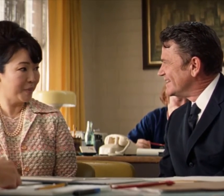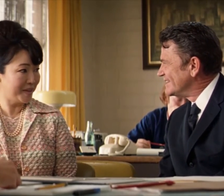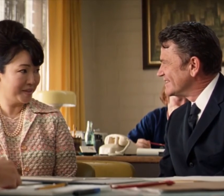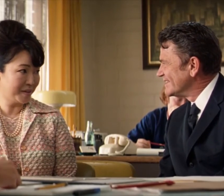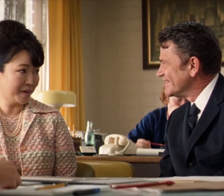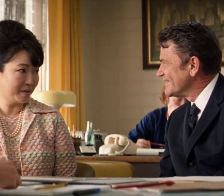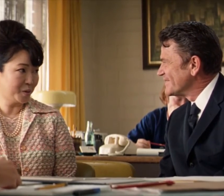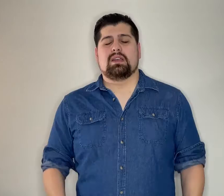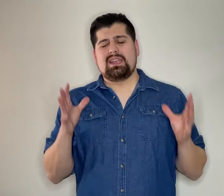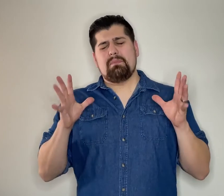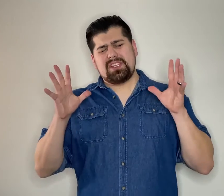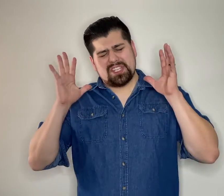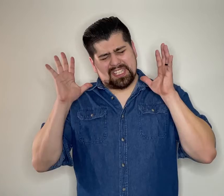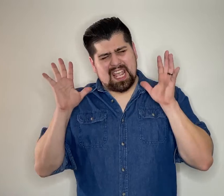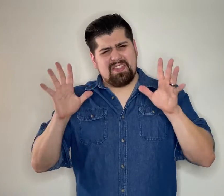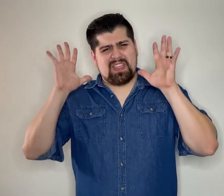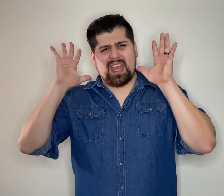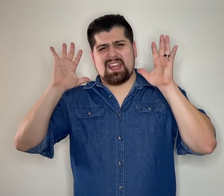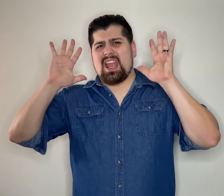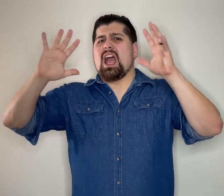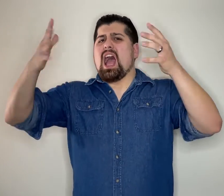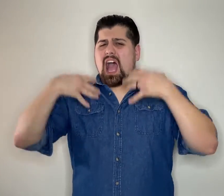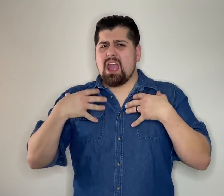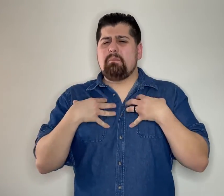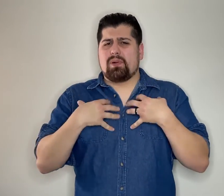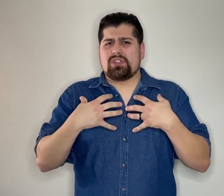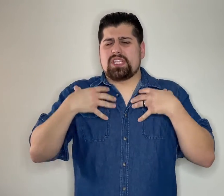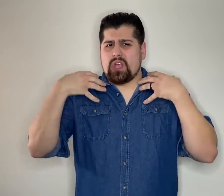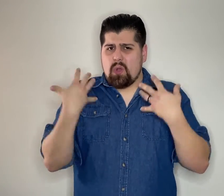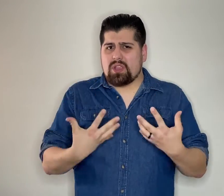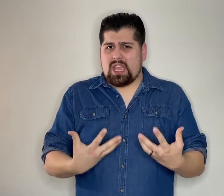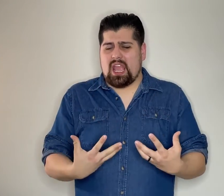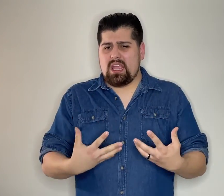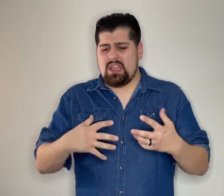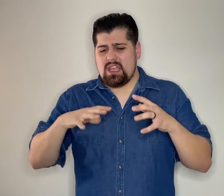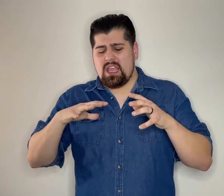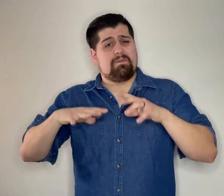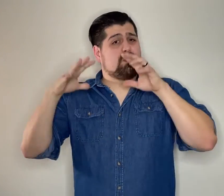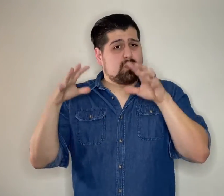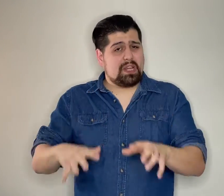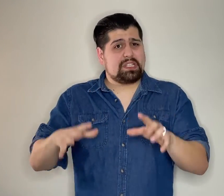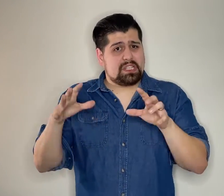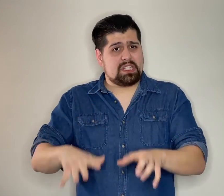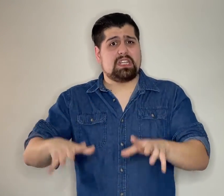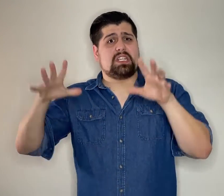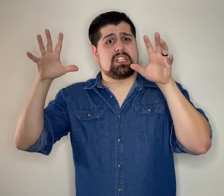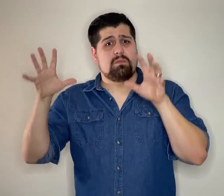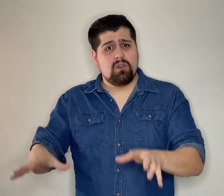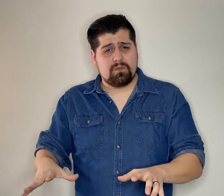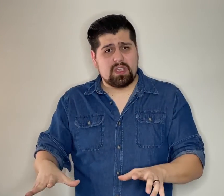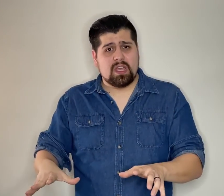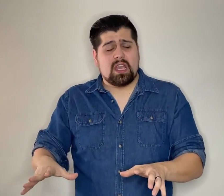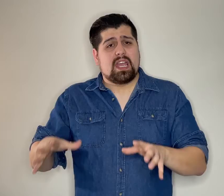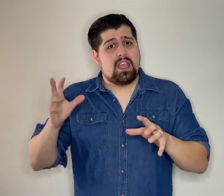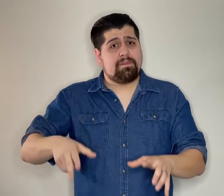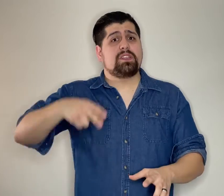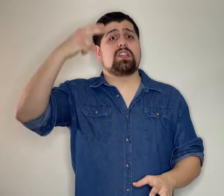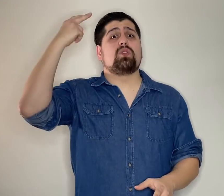with her Let me just say that I'm personally okay If a racist scene is in a movie If it does